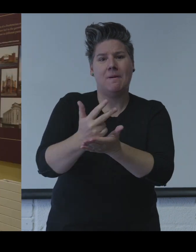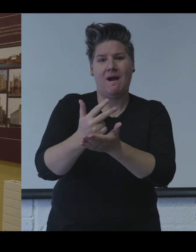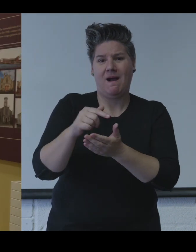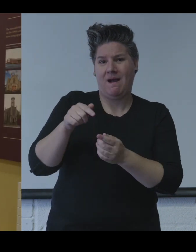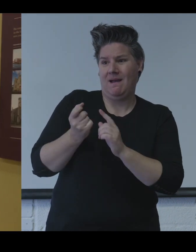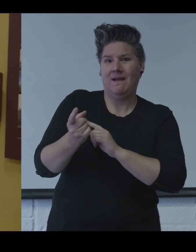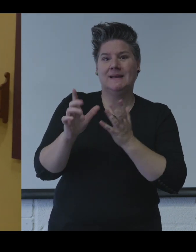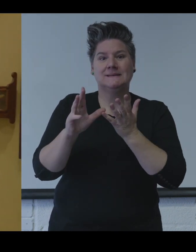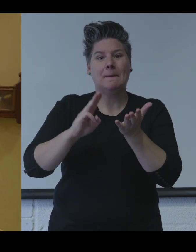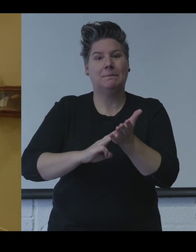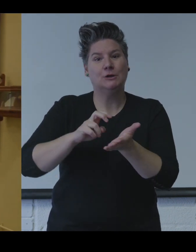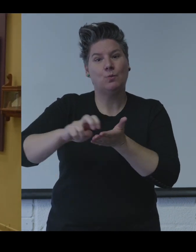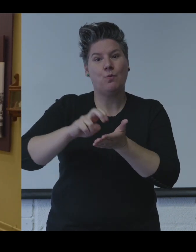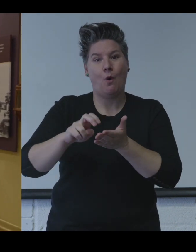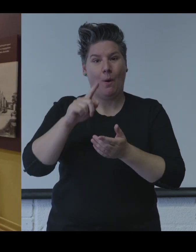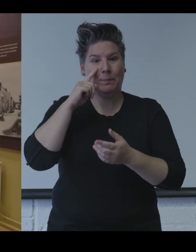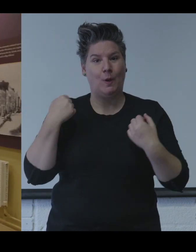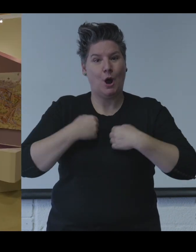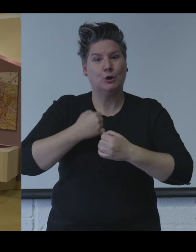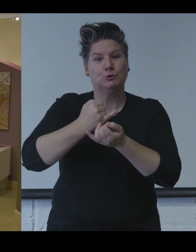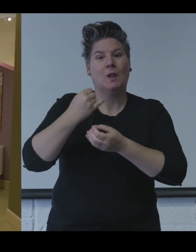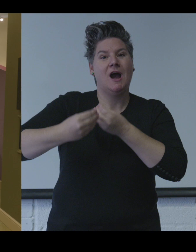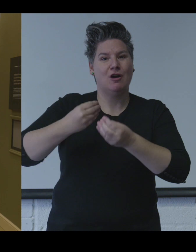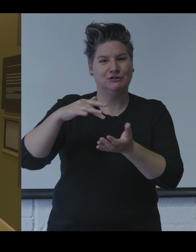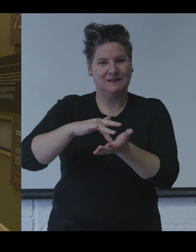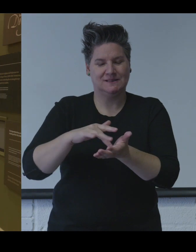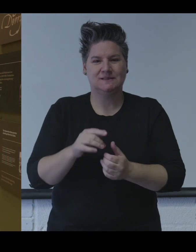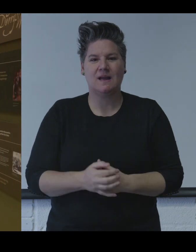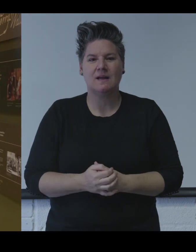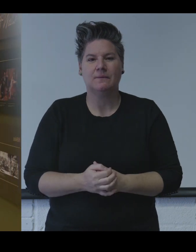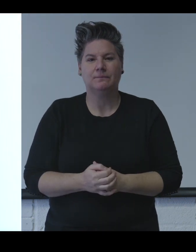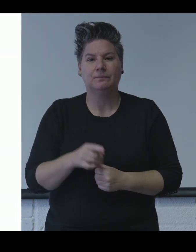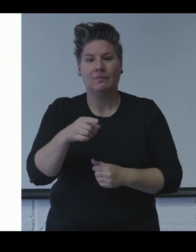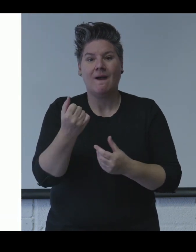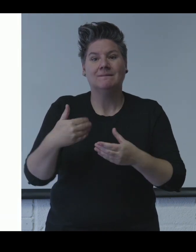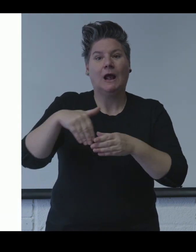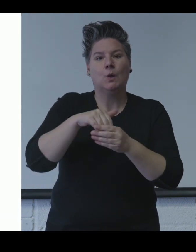and is now fitted out as a museum and interpretive centre with exhibits and displays.